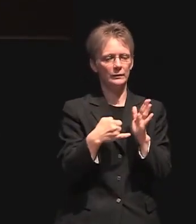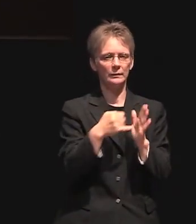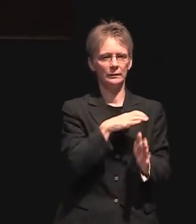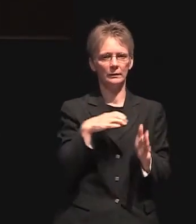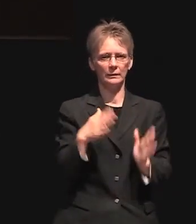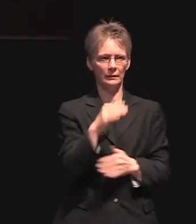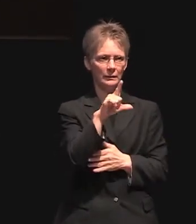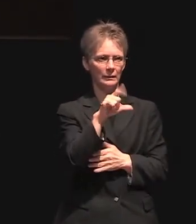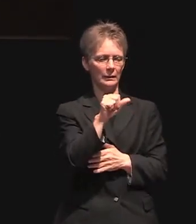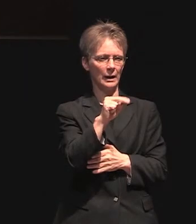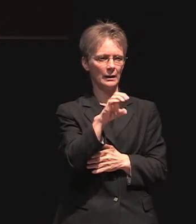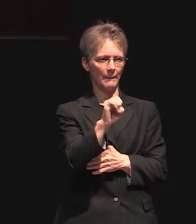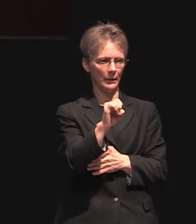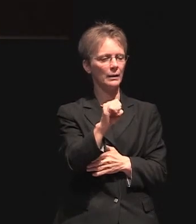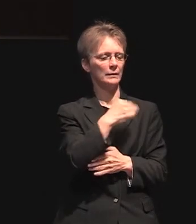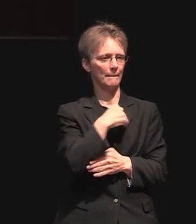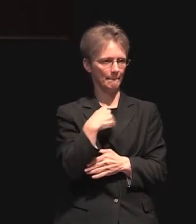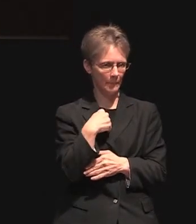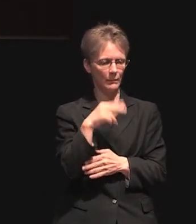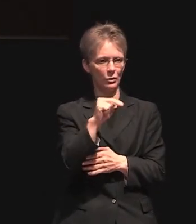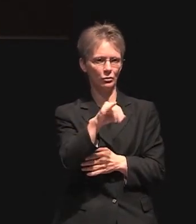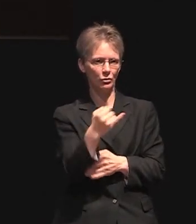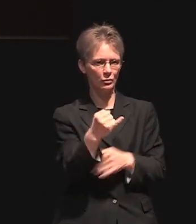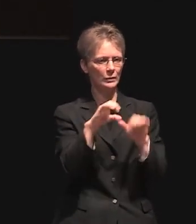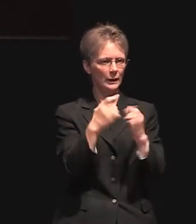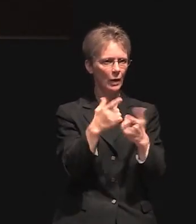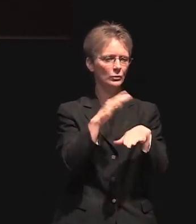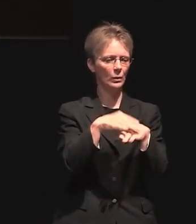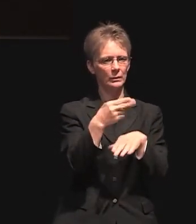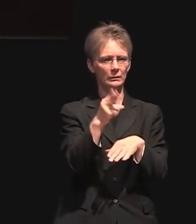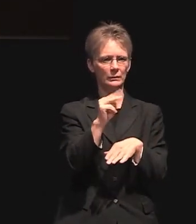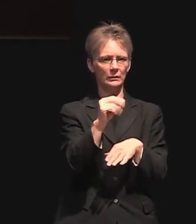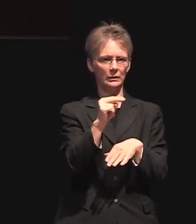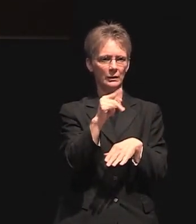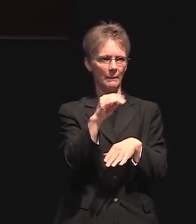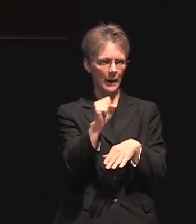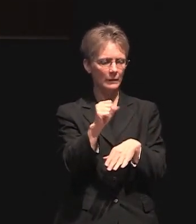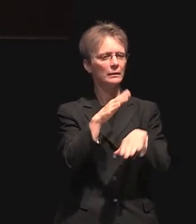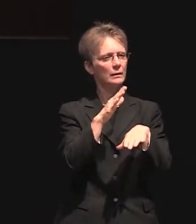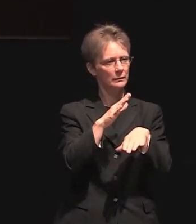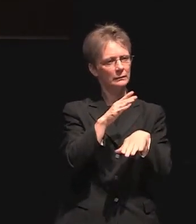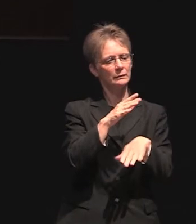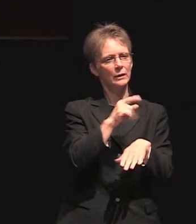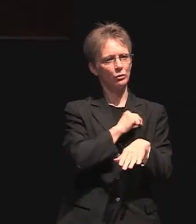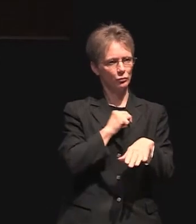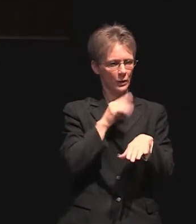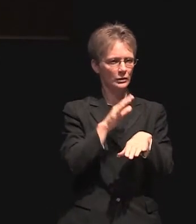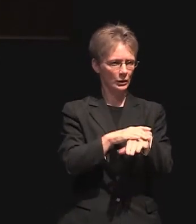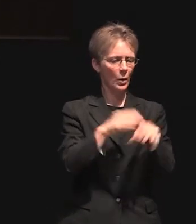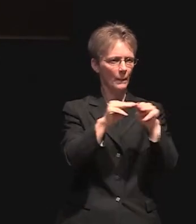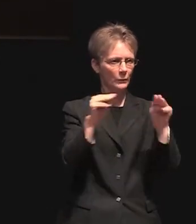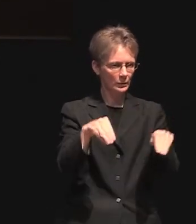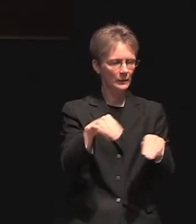a member of the new jersey council on the humanities and a trustee of the newark museum a mccarter theater in princeton and the centenary college